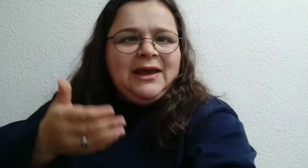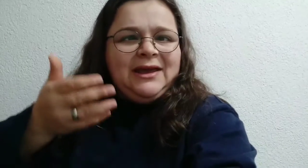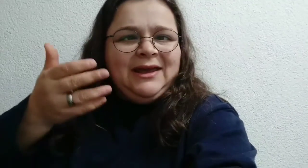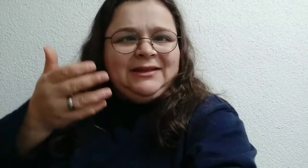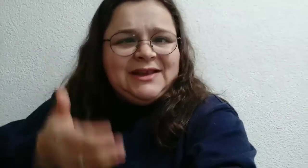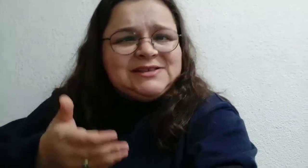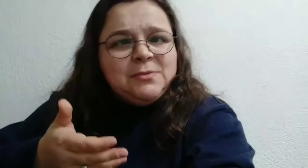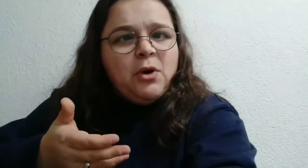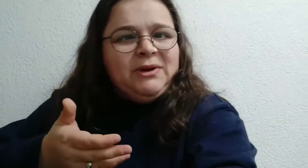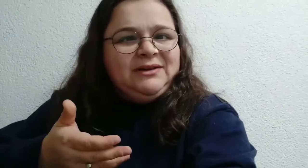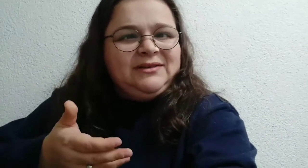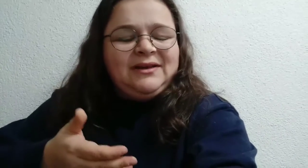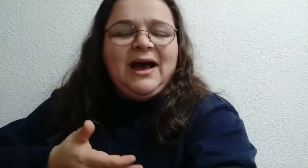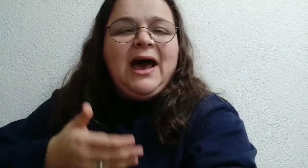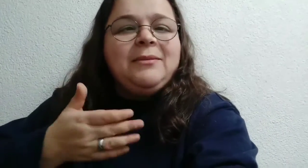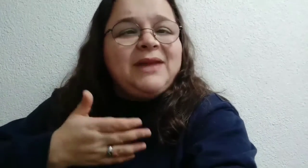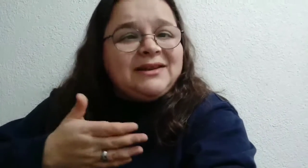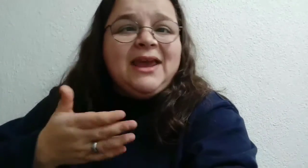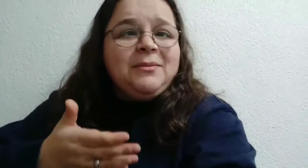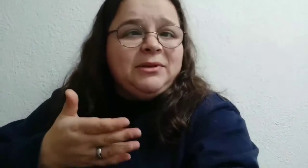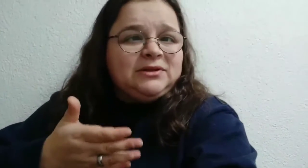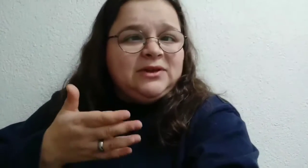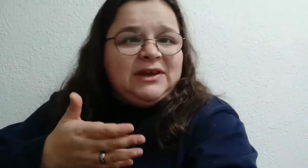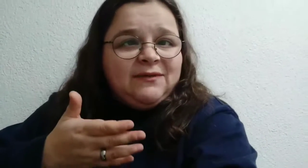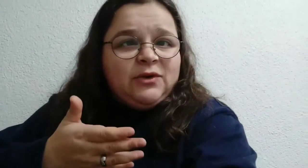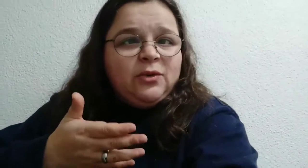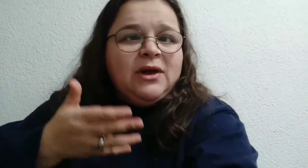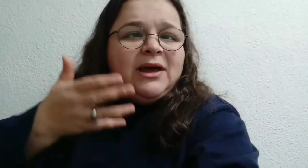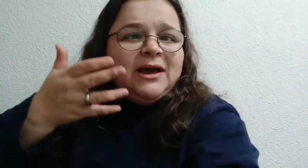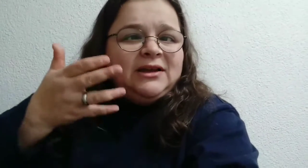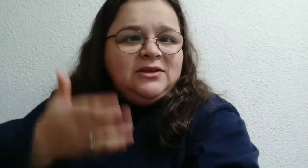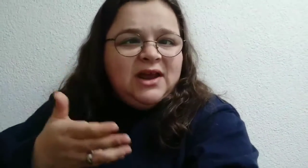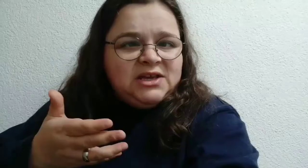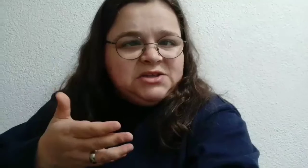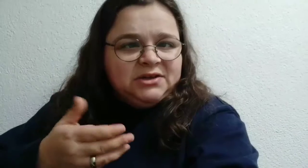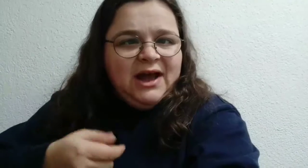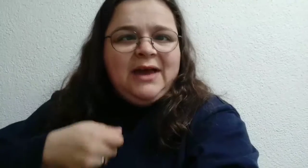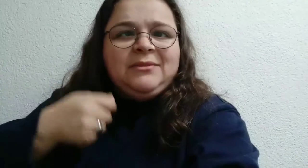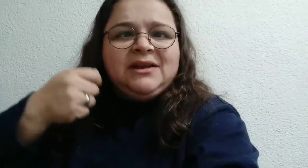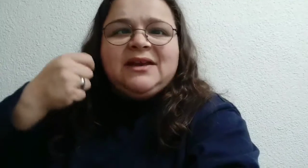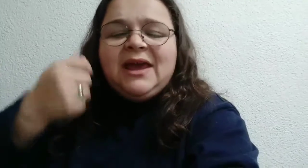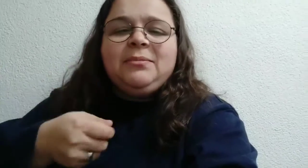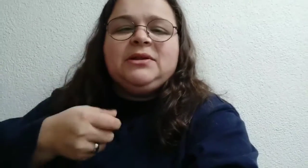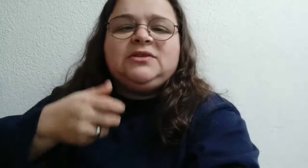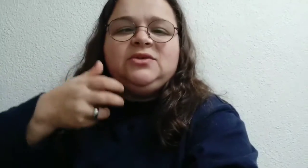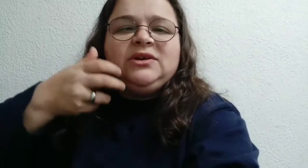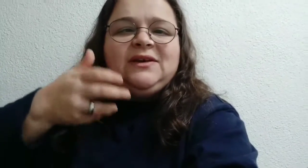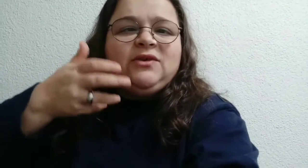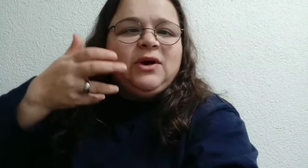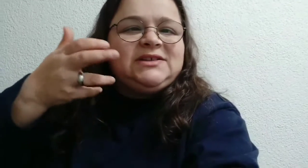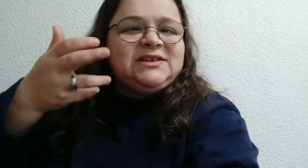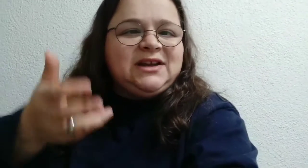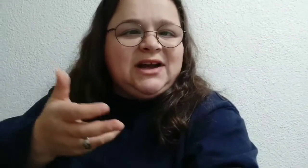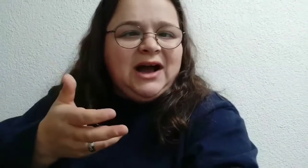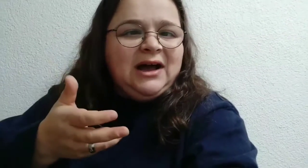in this moment I'm not able to give you a donation, I'm not able to give you a tzedakah